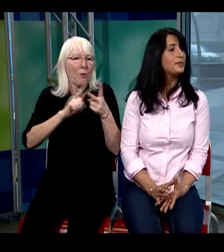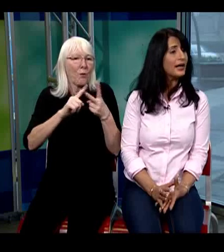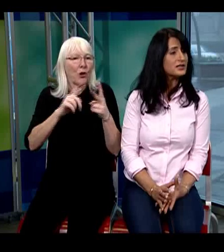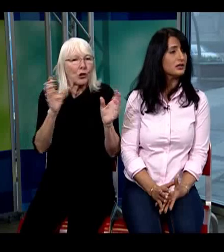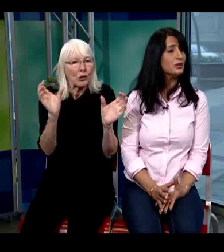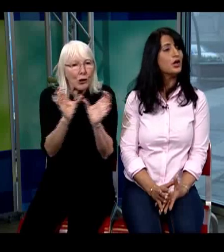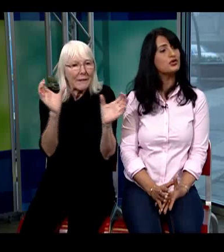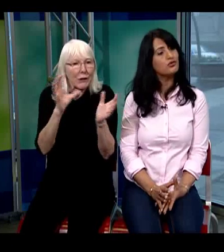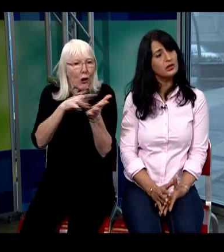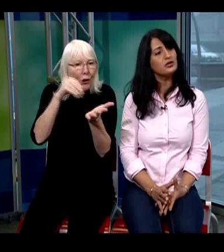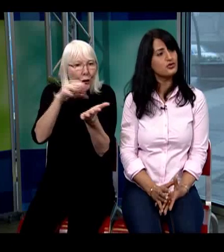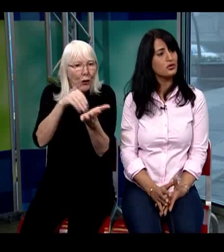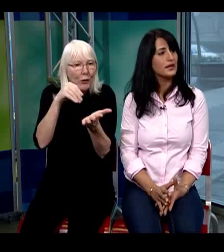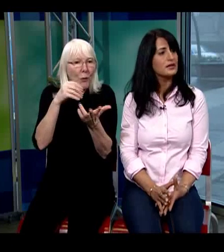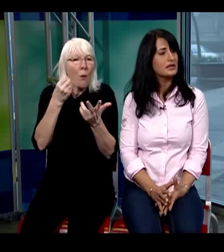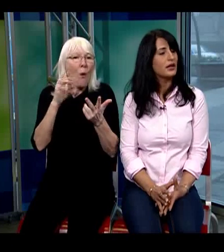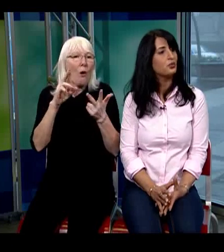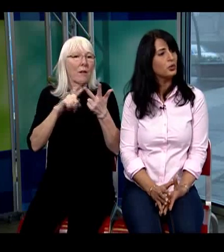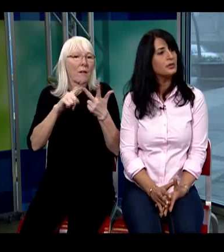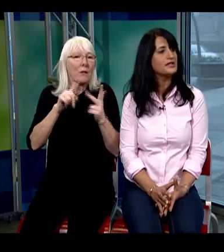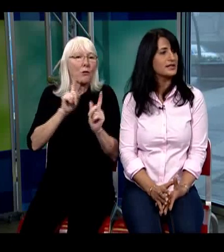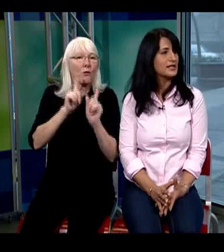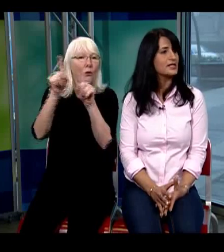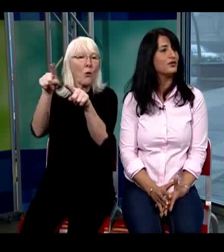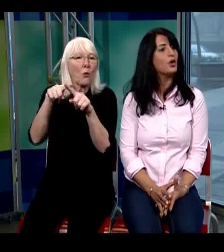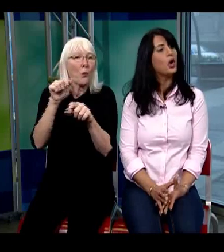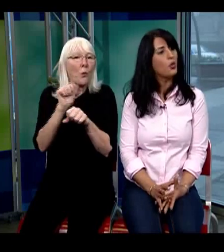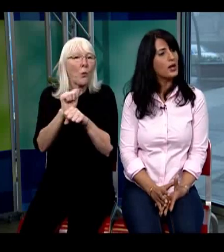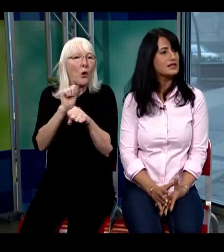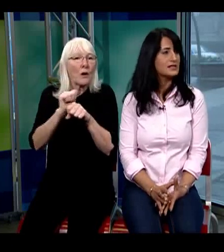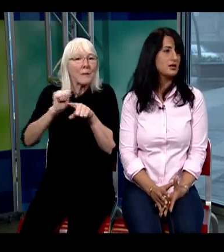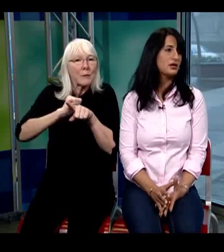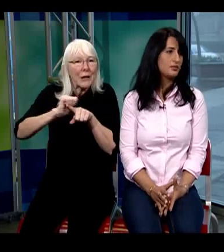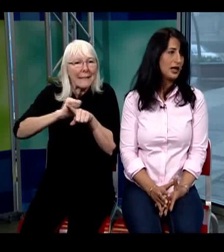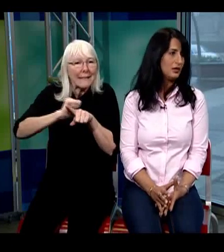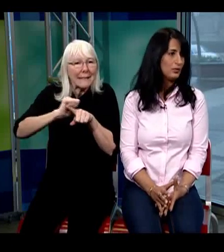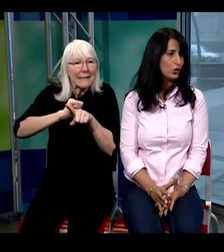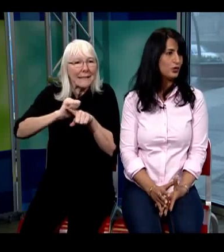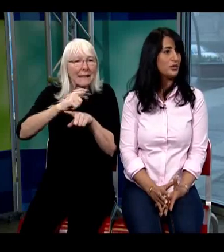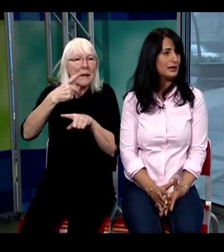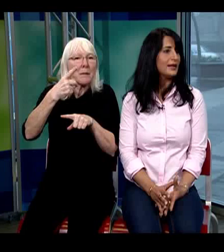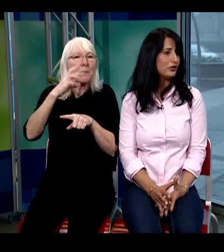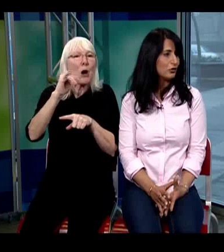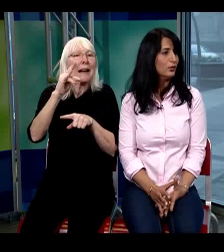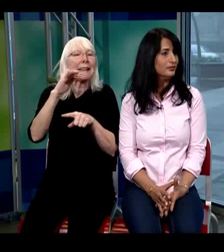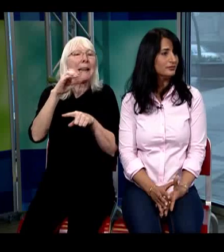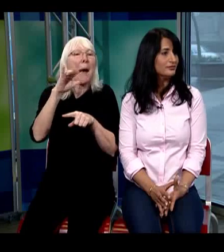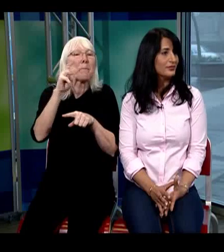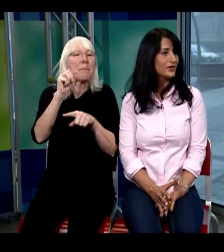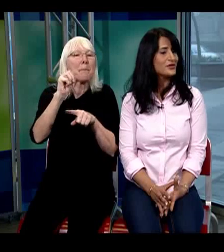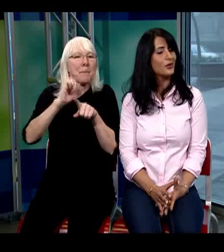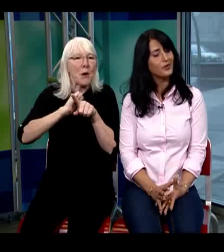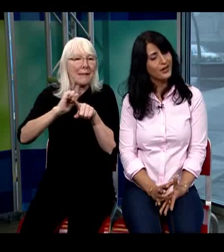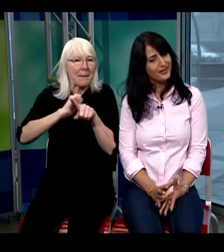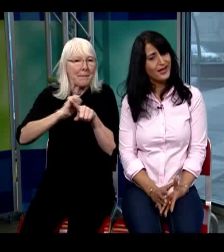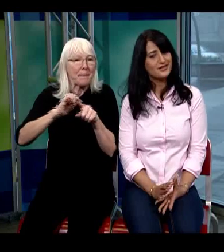practicum to really ensure that this client will be successful once they start paid employment within that role so that